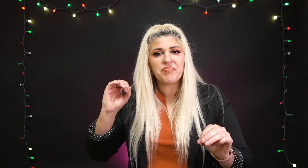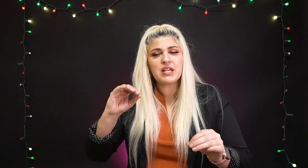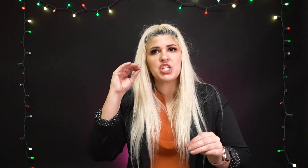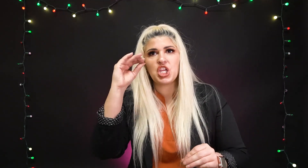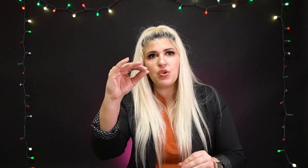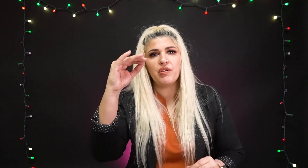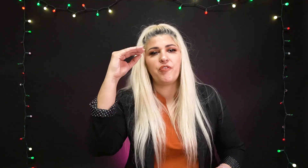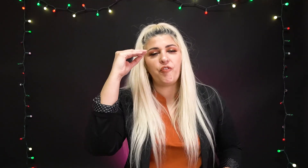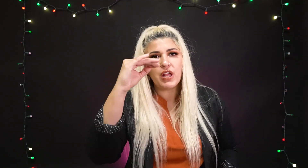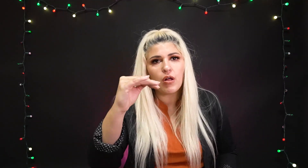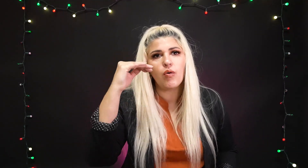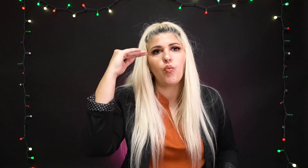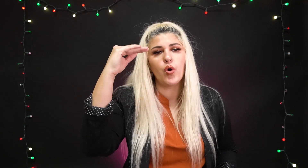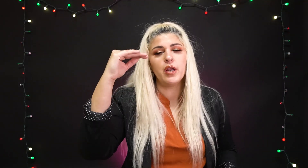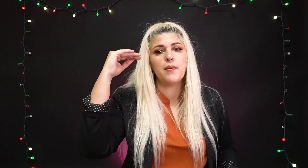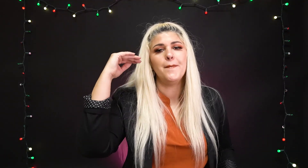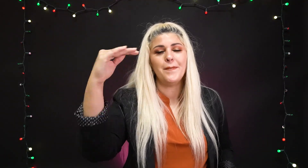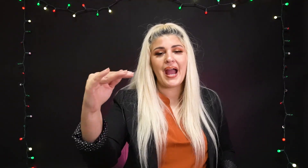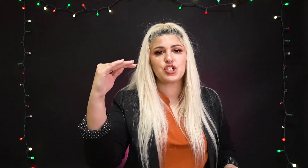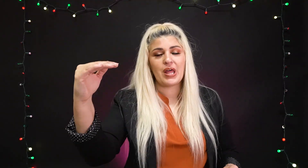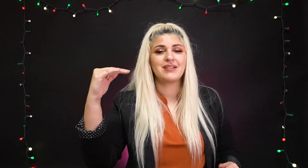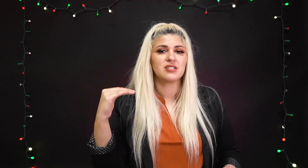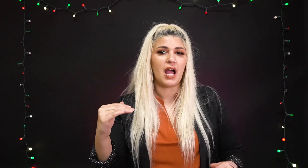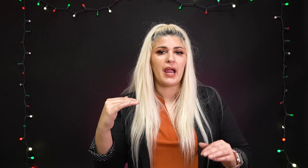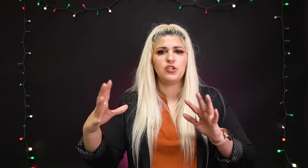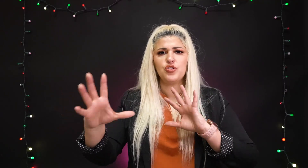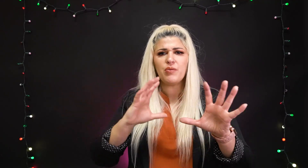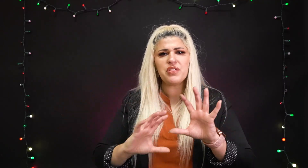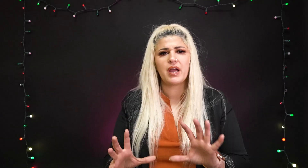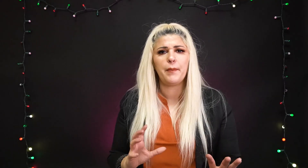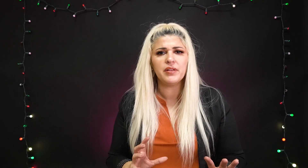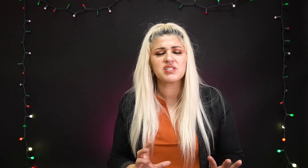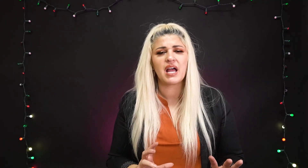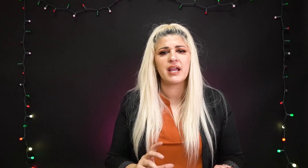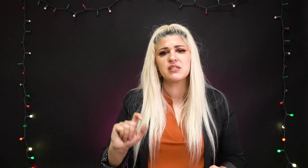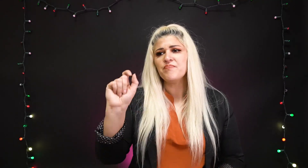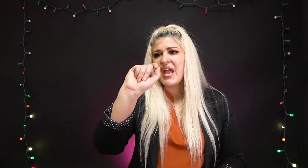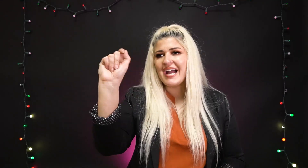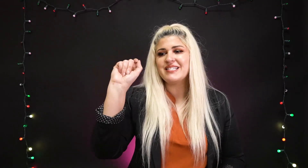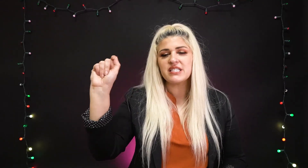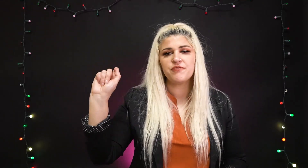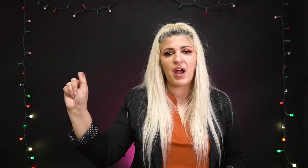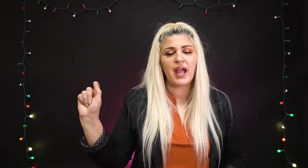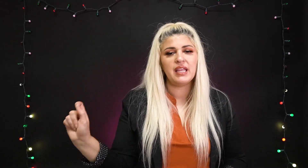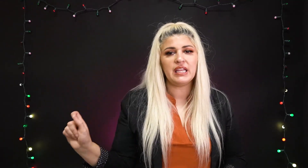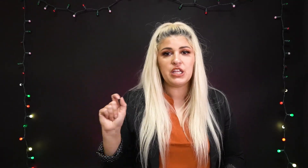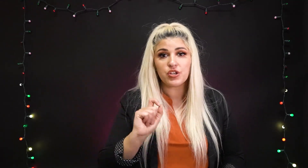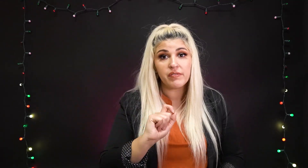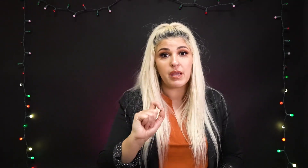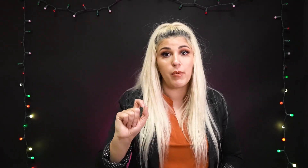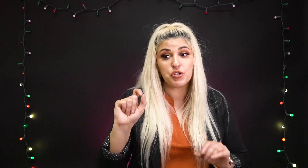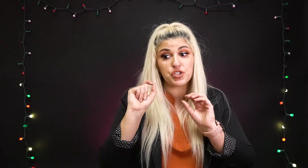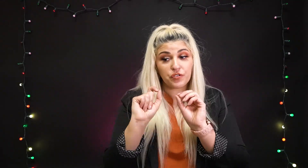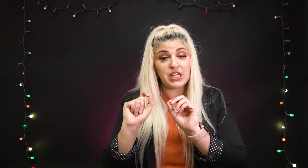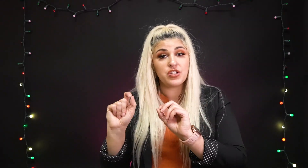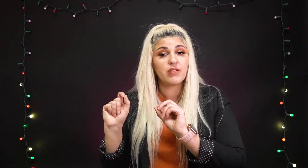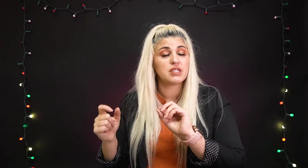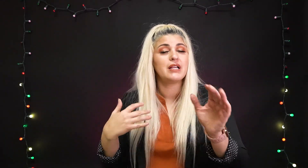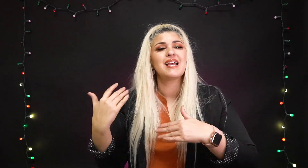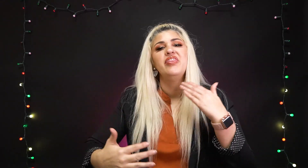things that you would feel would match that sign. Do that with a couple of signs, identify each of the emotions for each of those signs, and